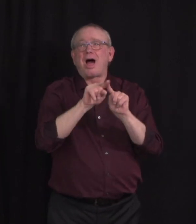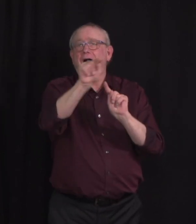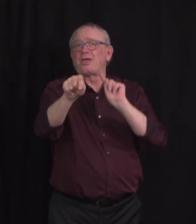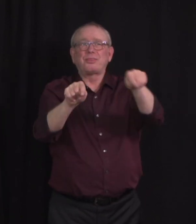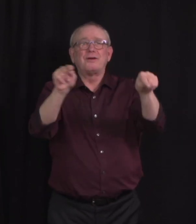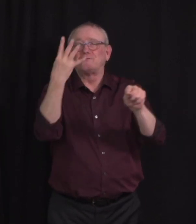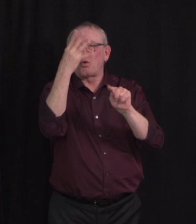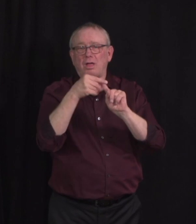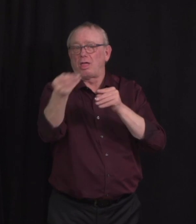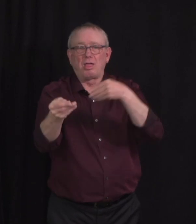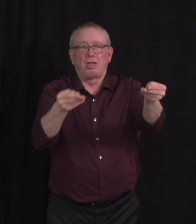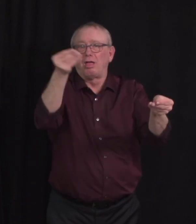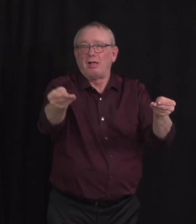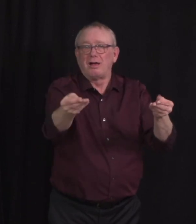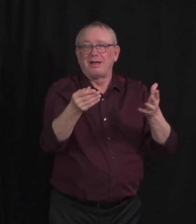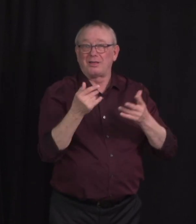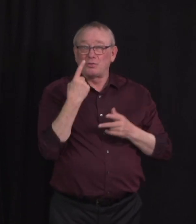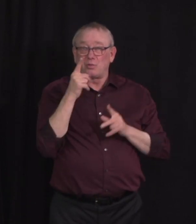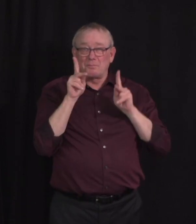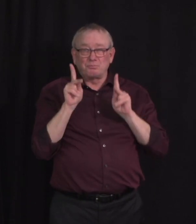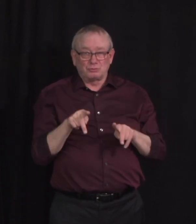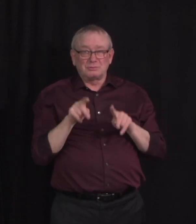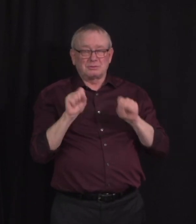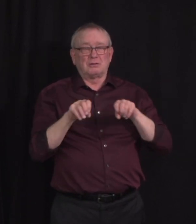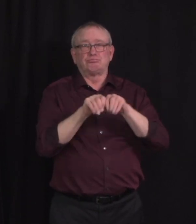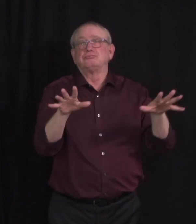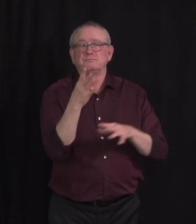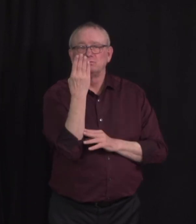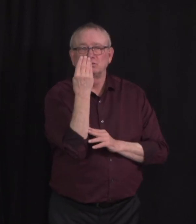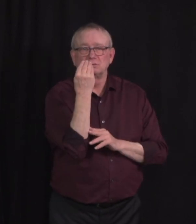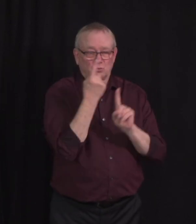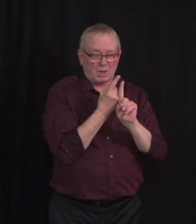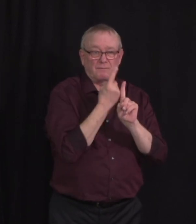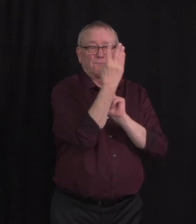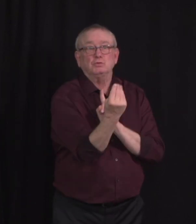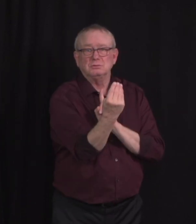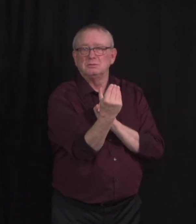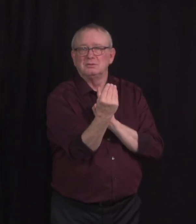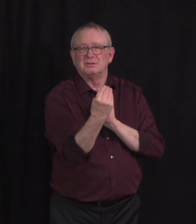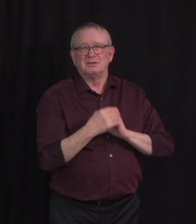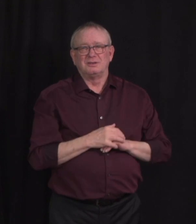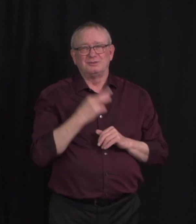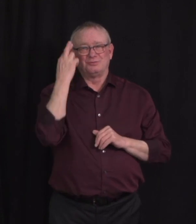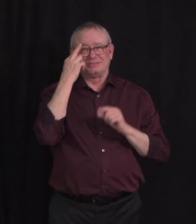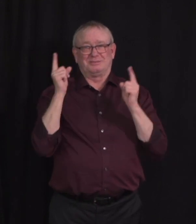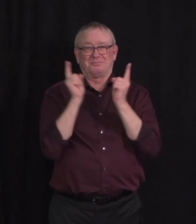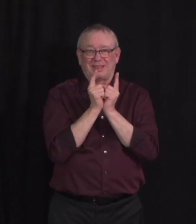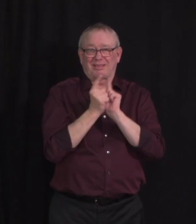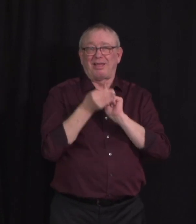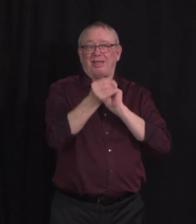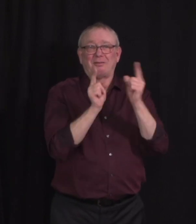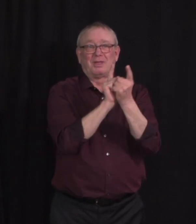14 cases in just 11 days, driven largely by indoor gatherings. This is how easily transmission can continue